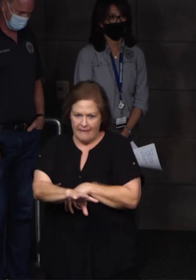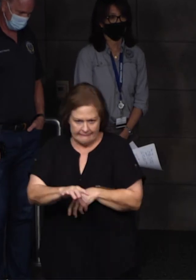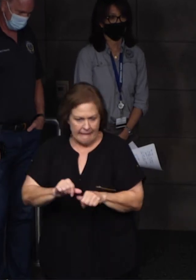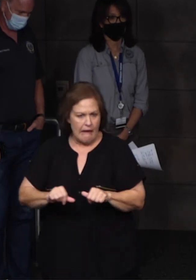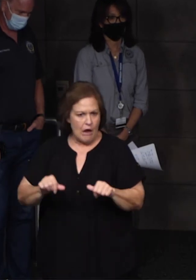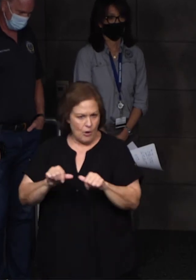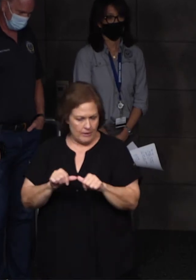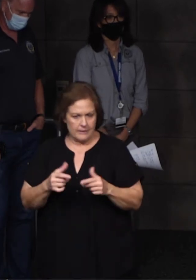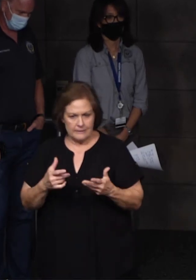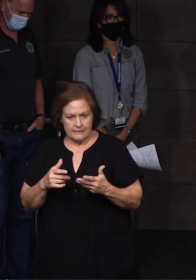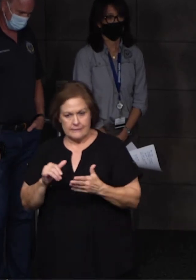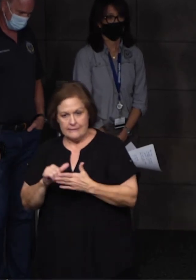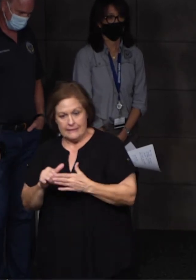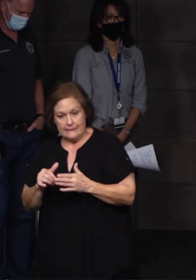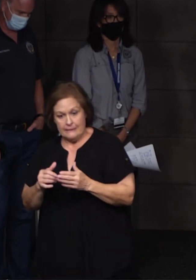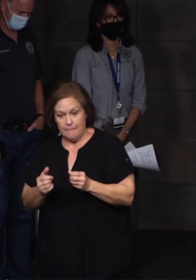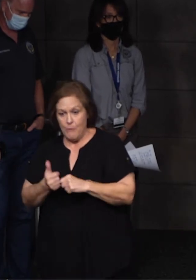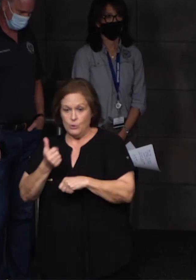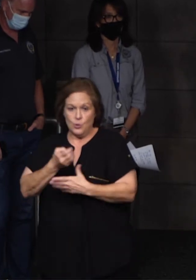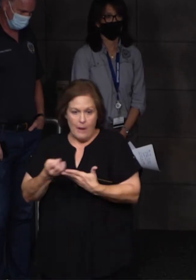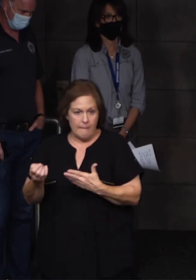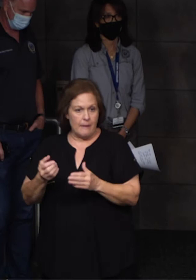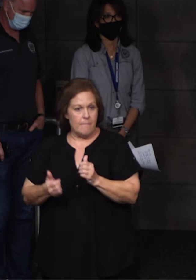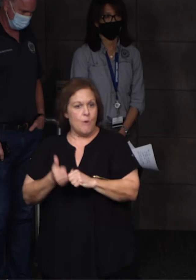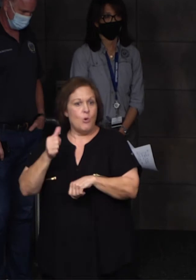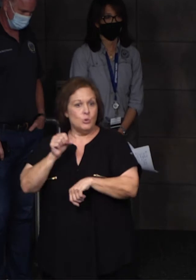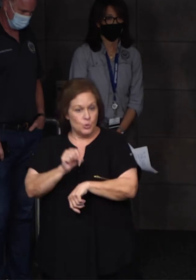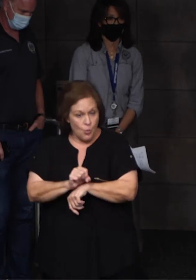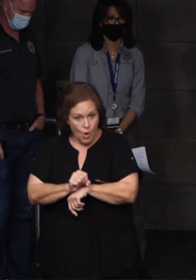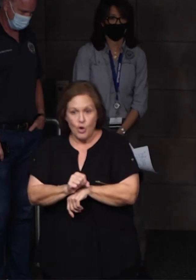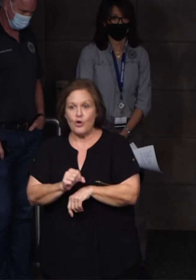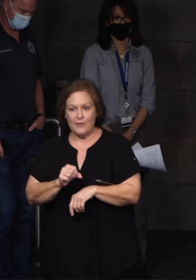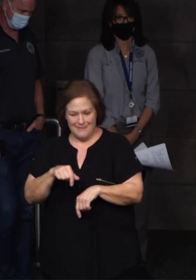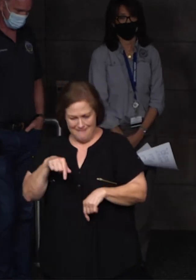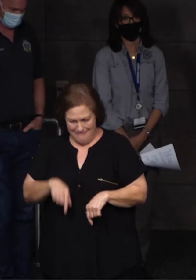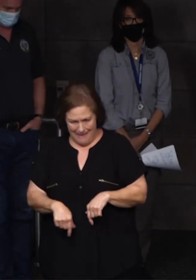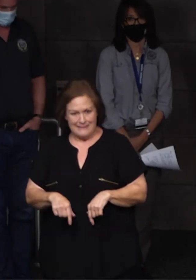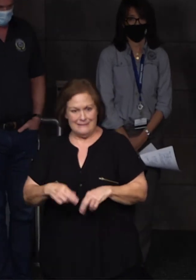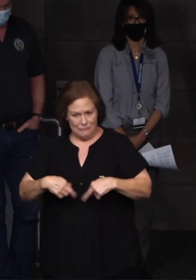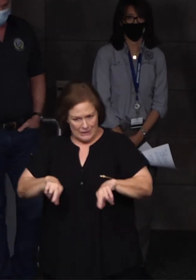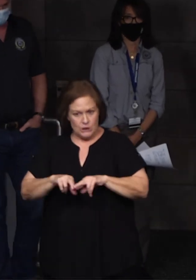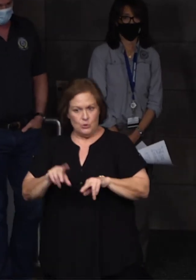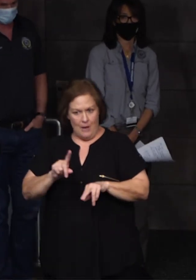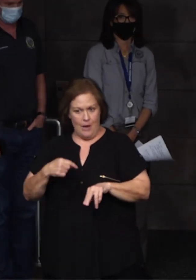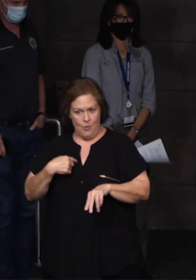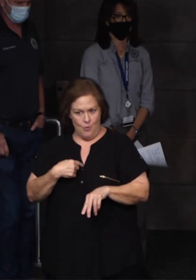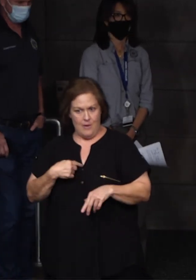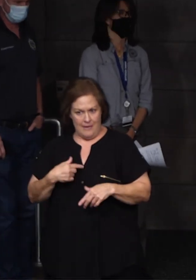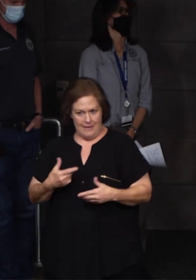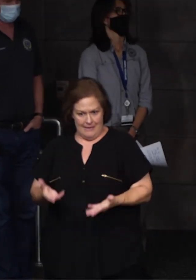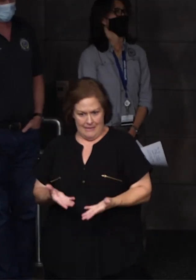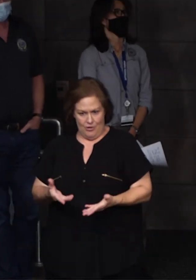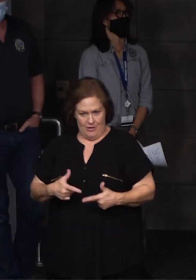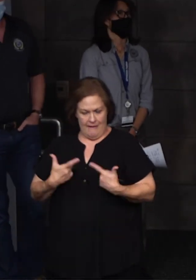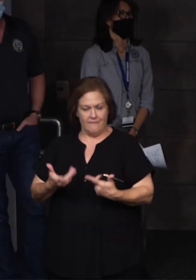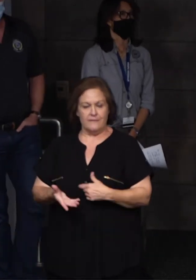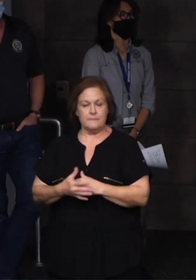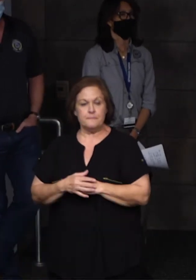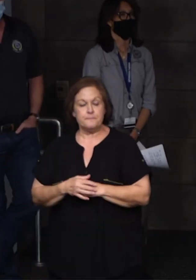with the most equipment and the most work to be done, which is this area, this region, right where we're at. So with that comes